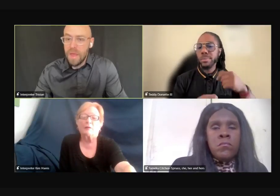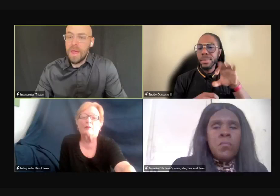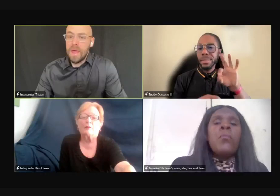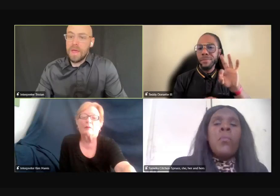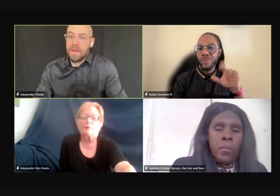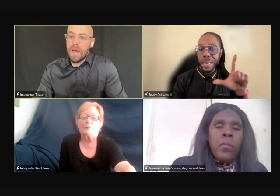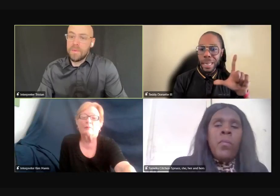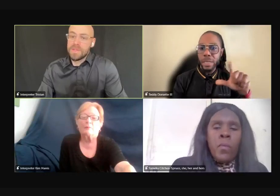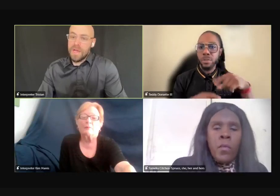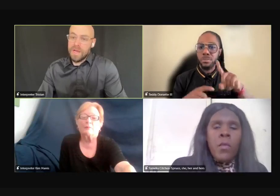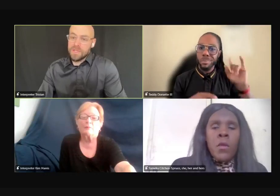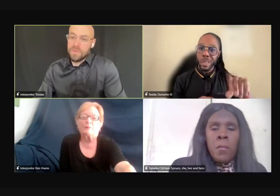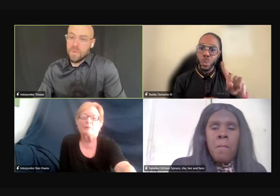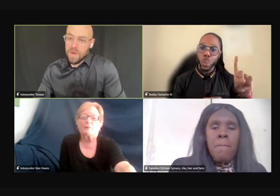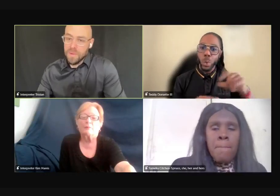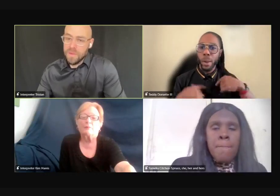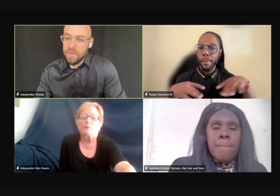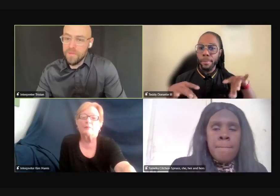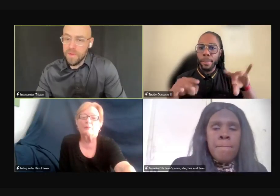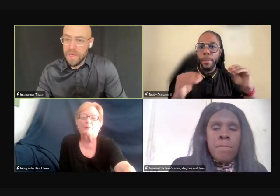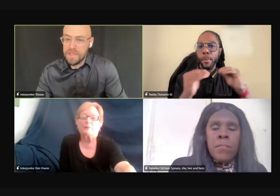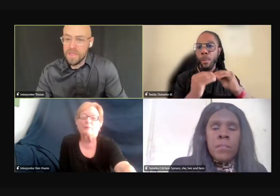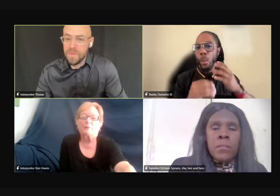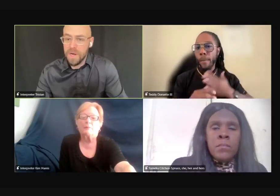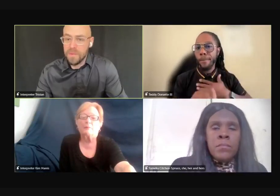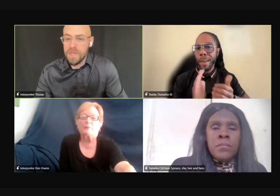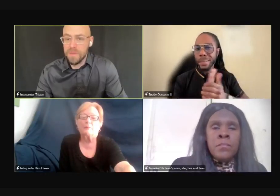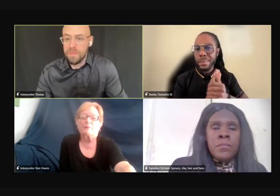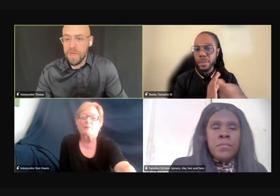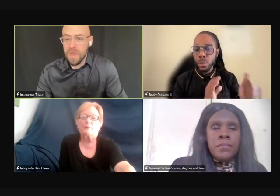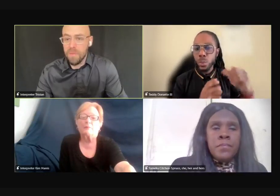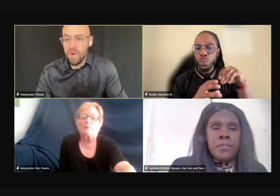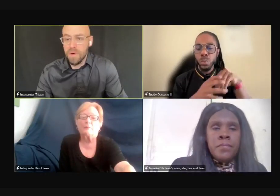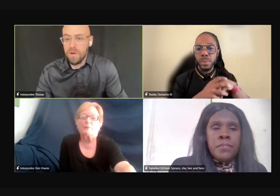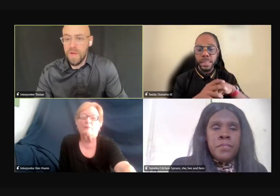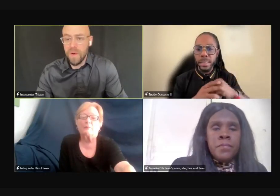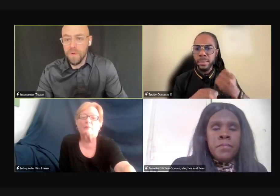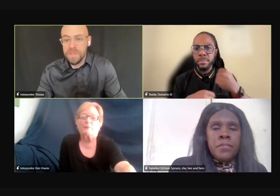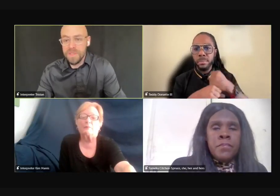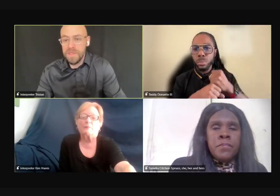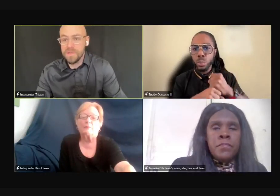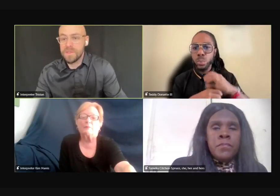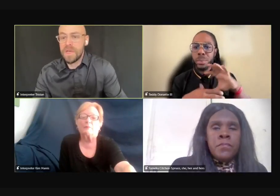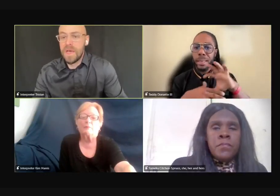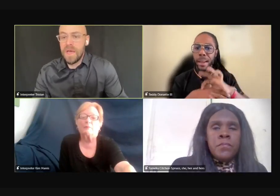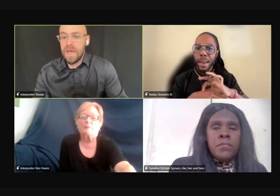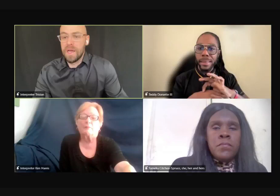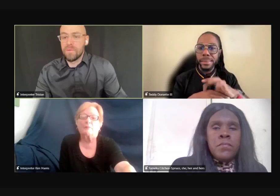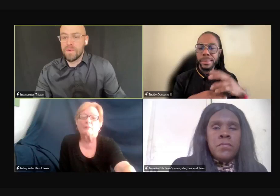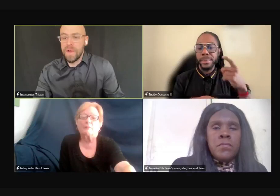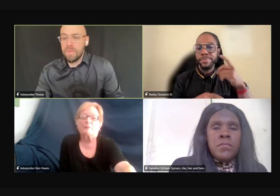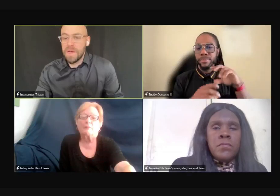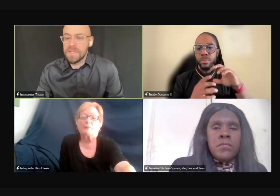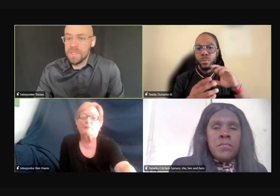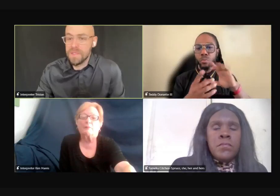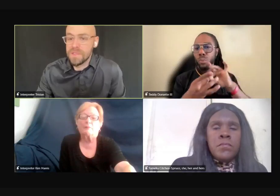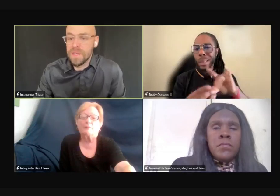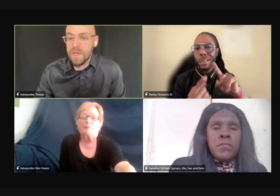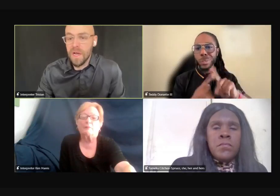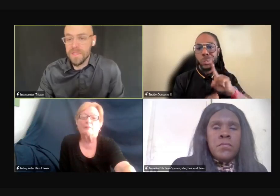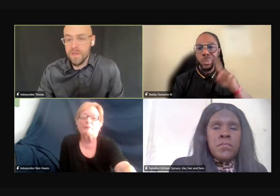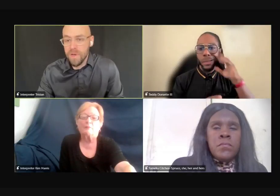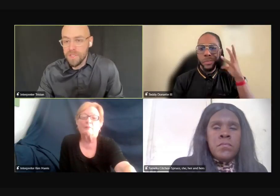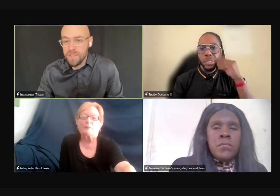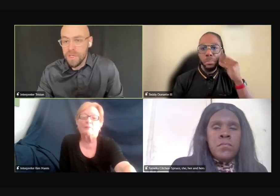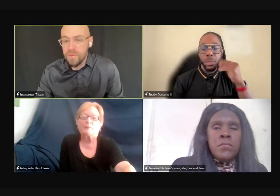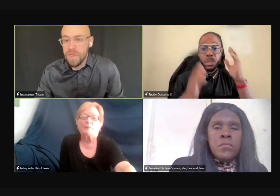And I was actually working with them freelance. That's where I was able to pick up more of my own skills and refine my skills